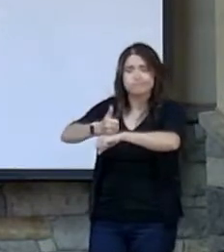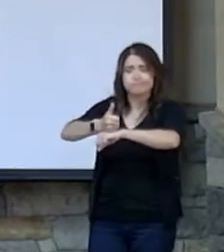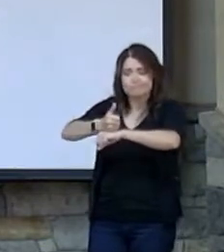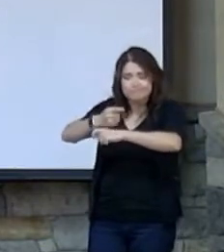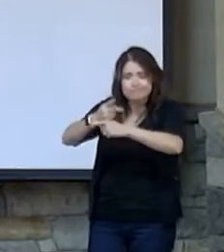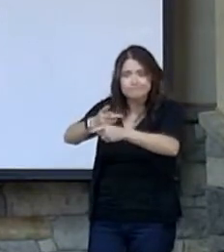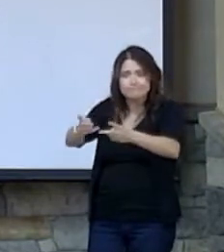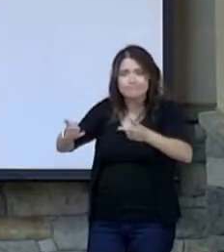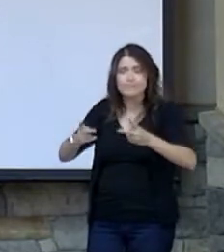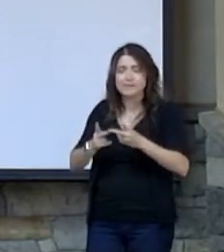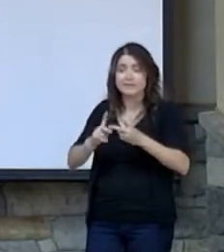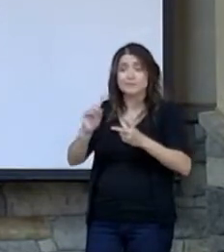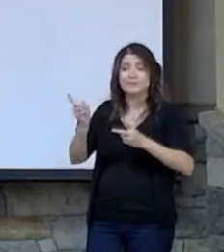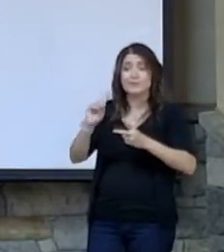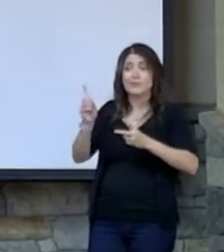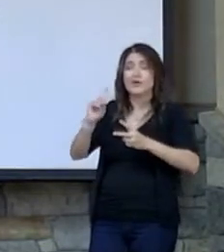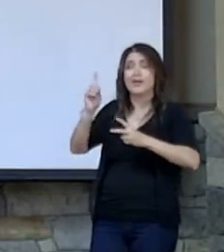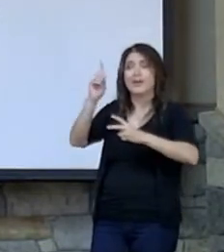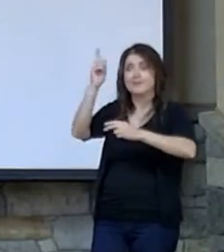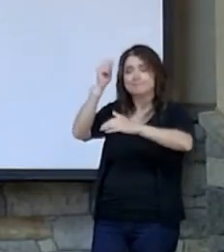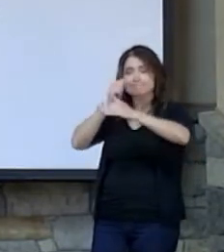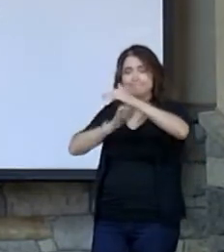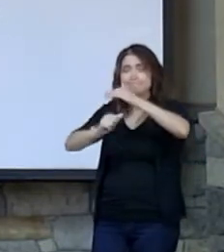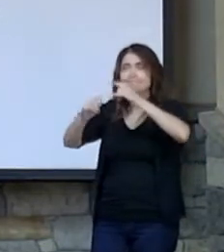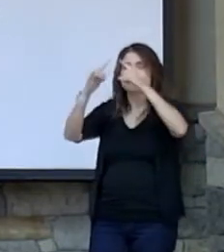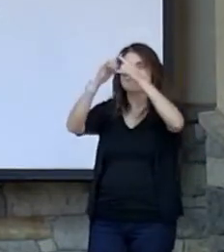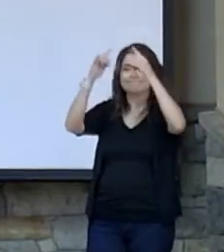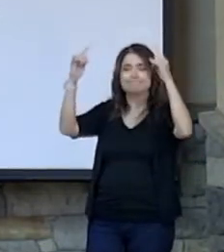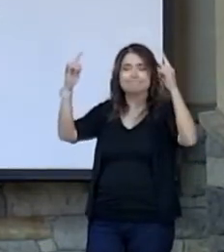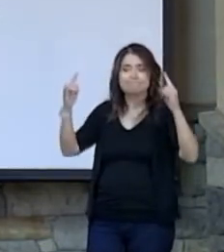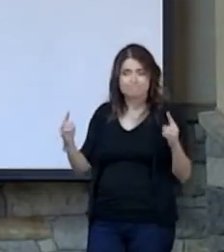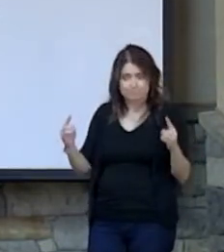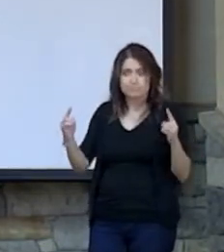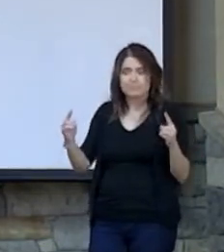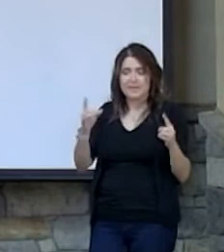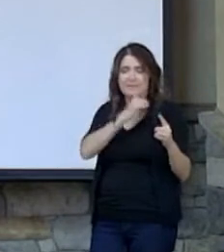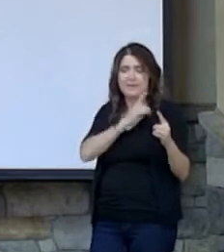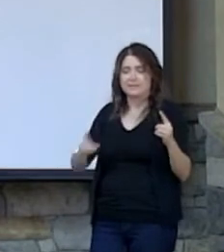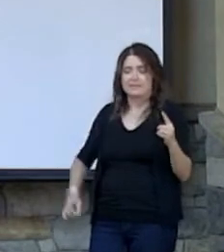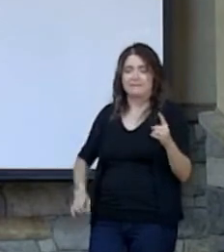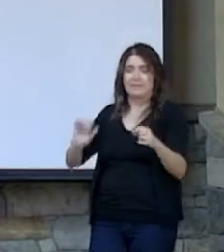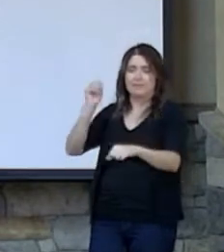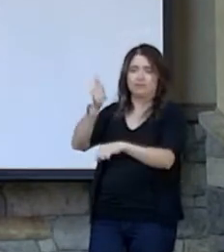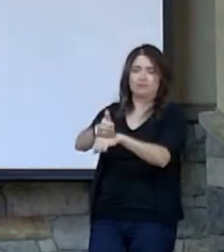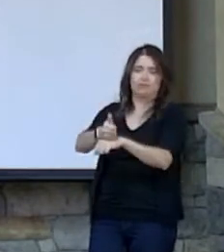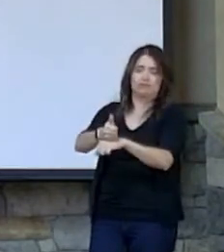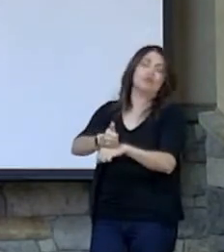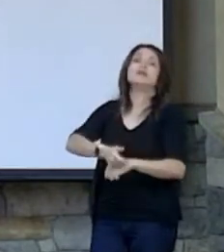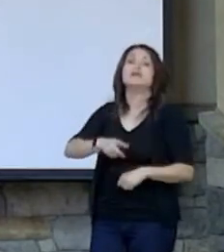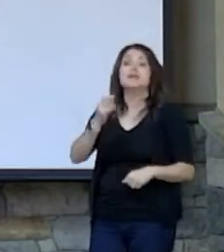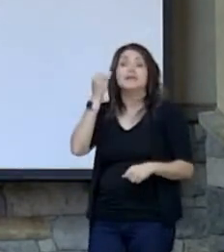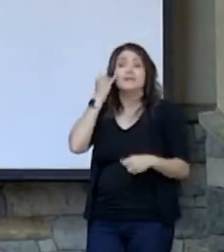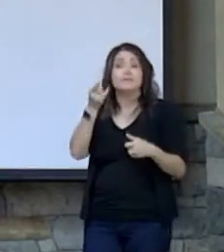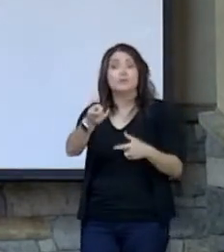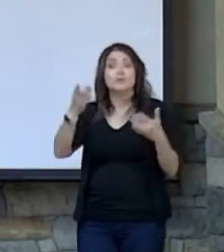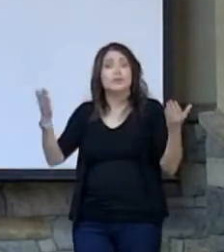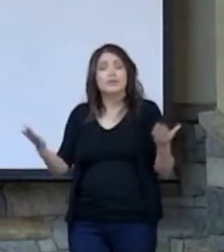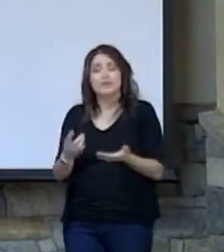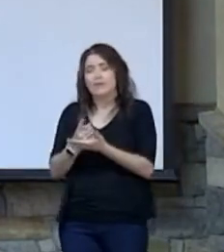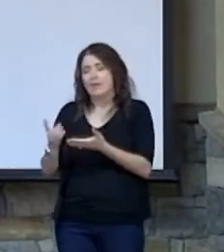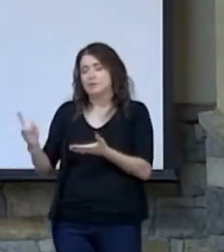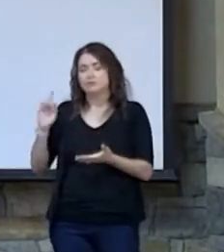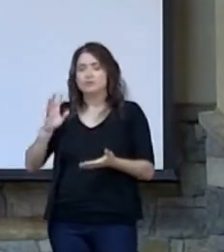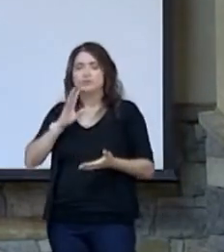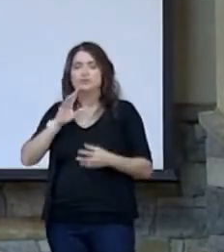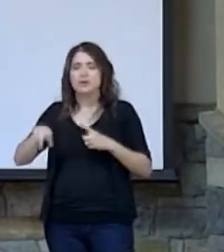the tent that David had pitched for it. If you were with us last week, we talked about the tabernacle